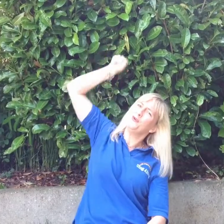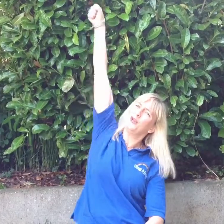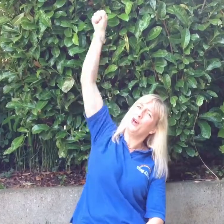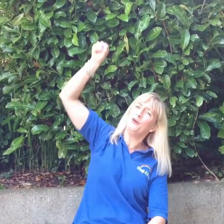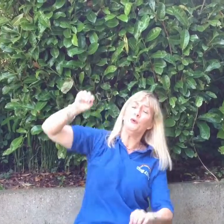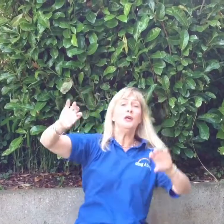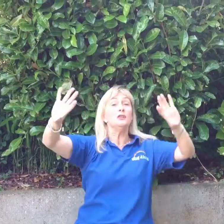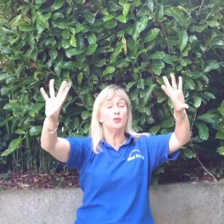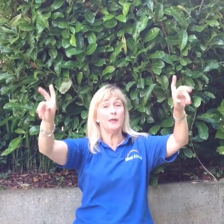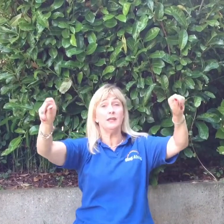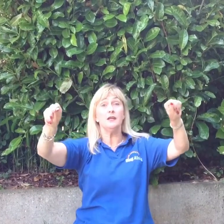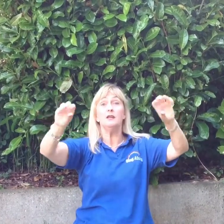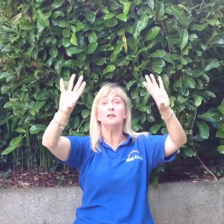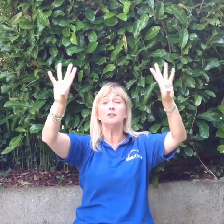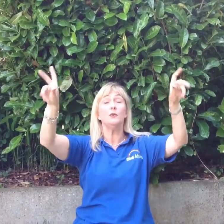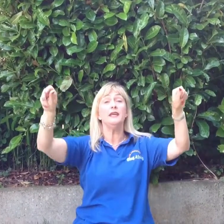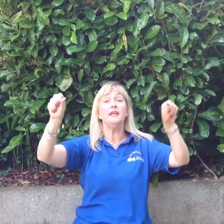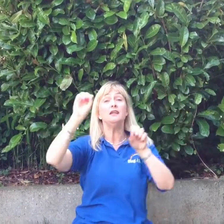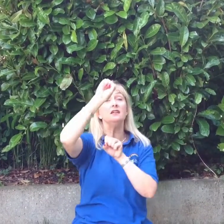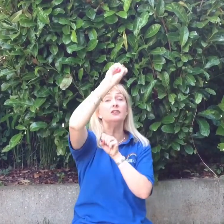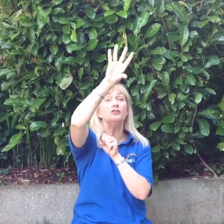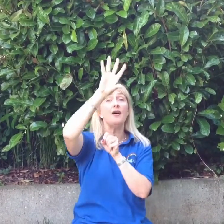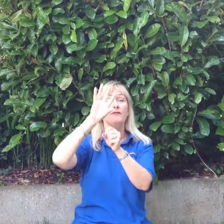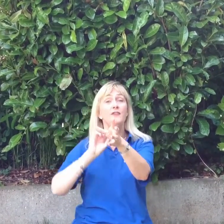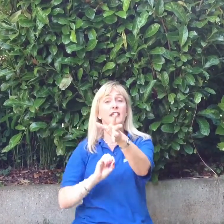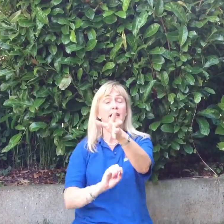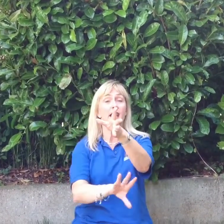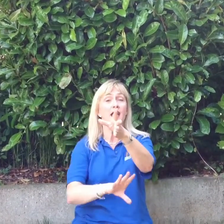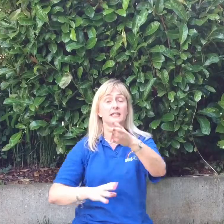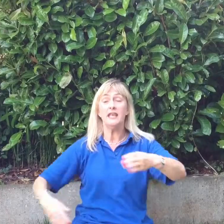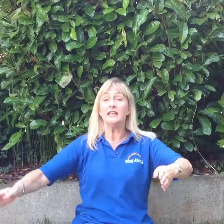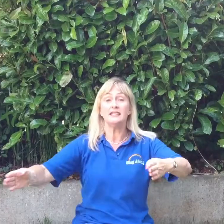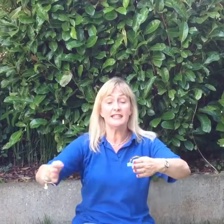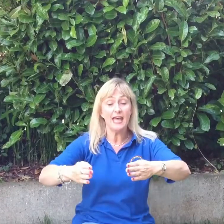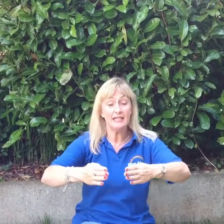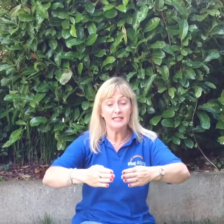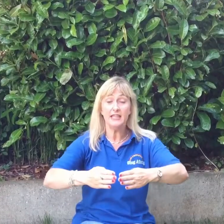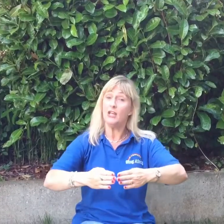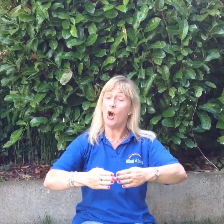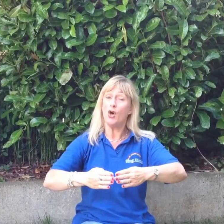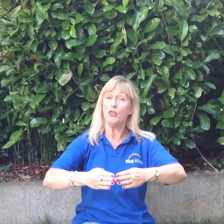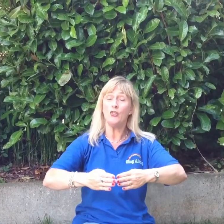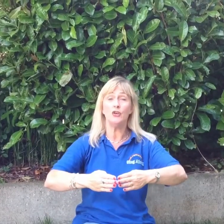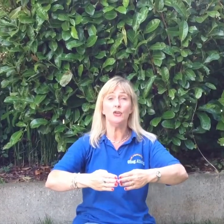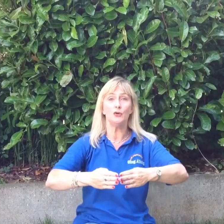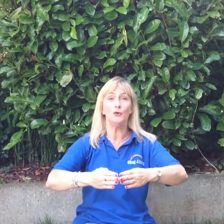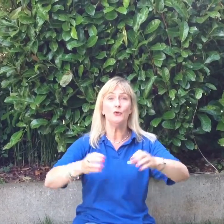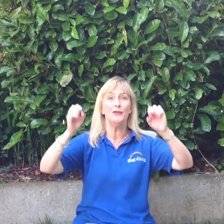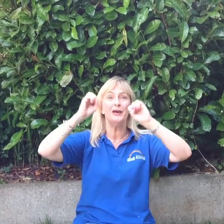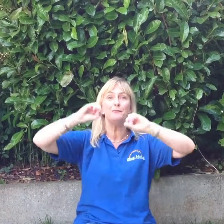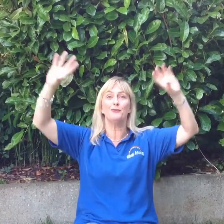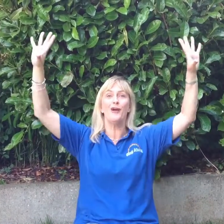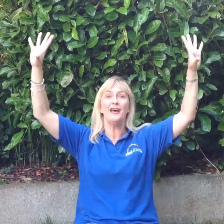go. Twinkle, twinkle traffic light, standing on the corner bright.